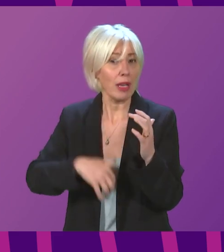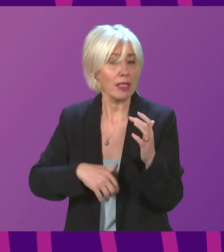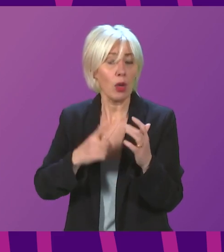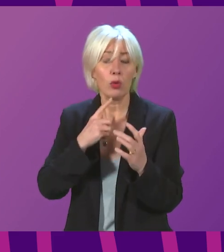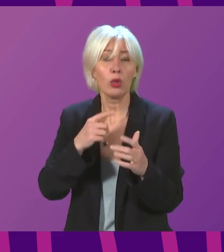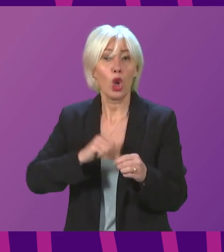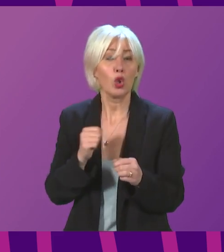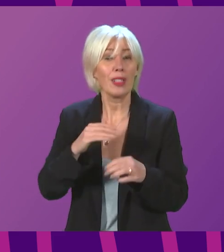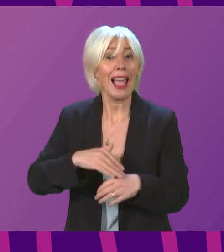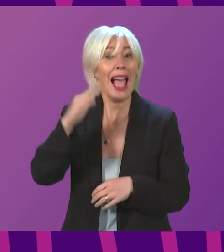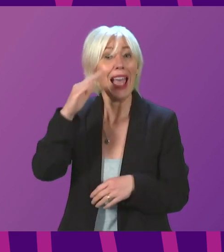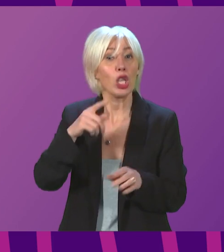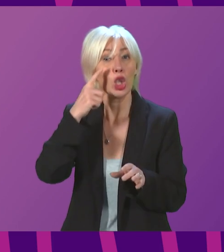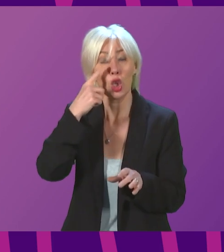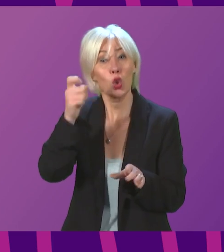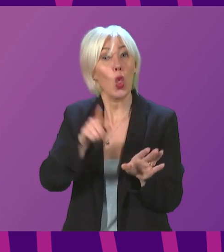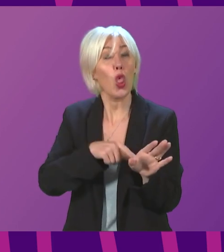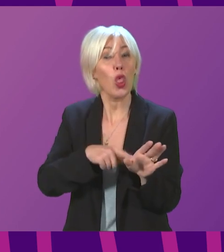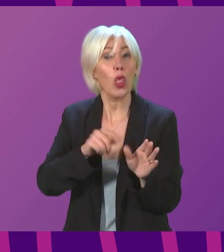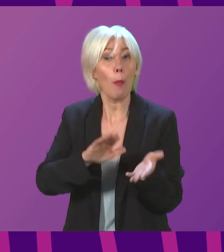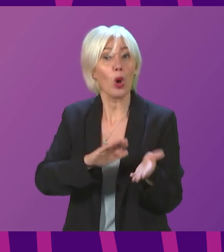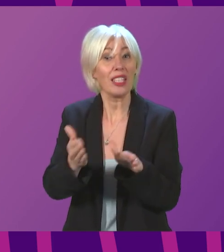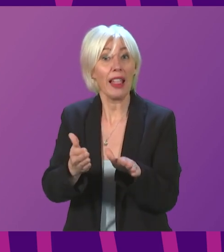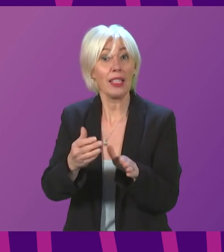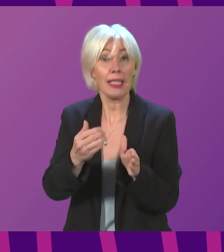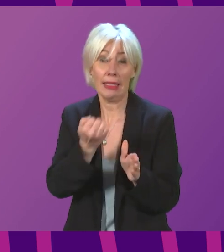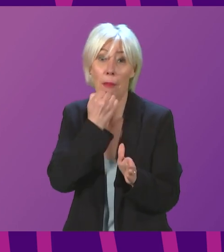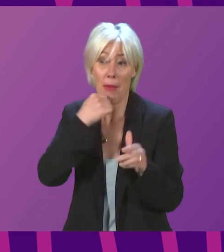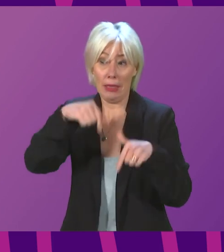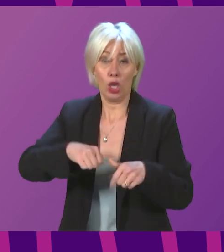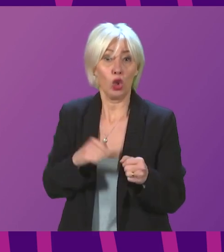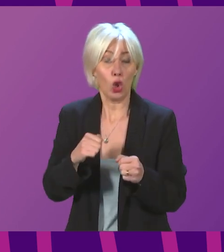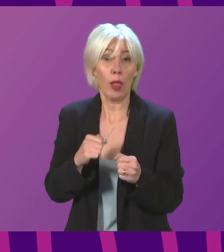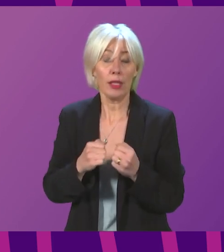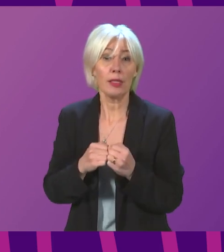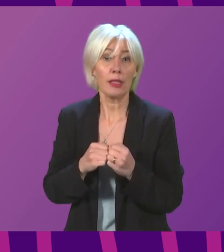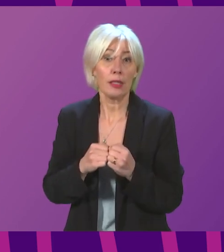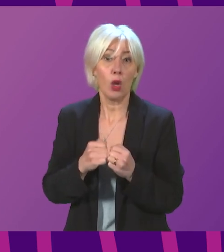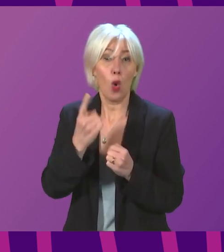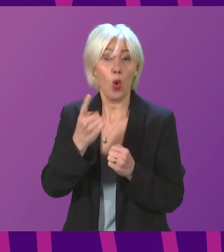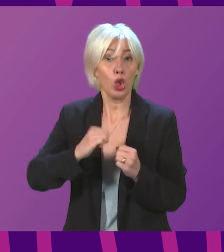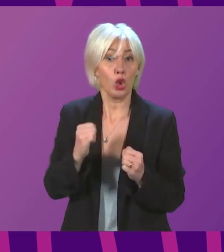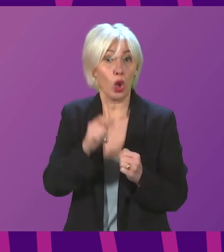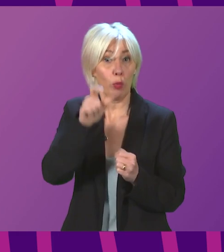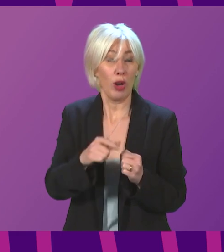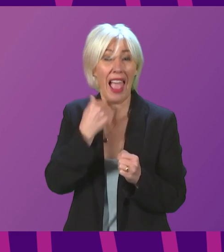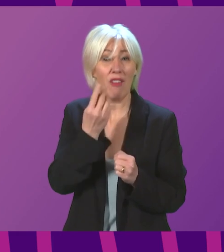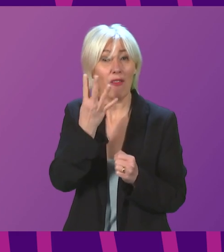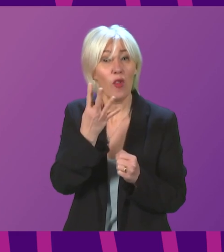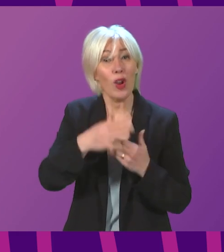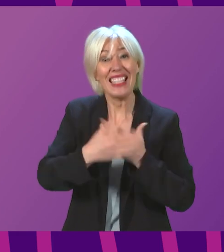youth mortality rate in Western Europe and last year, one Scot tragically took their own life every four days.